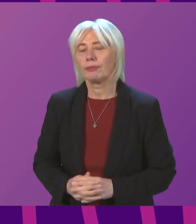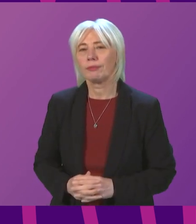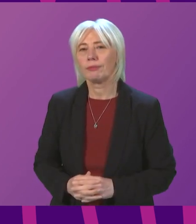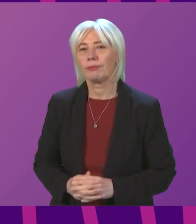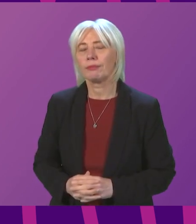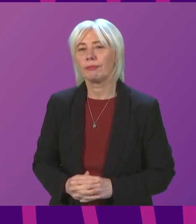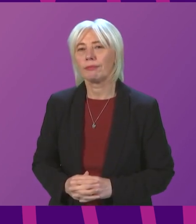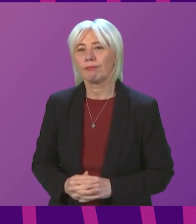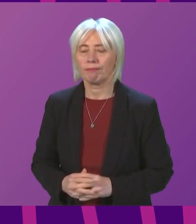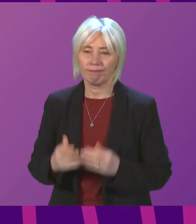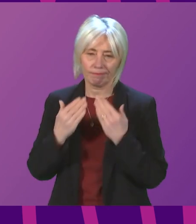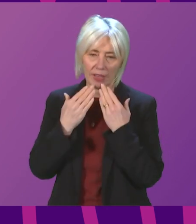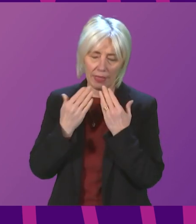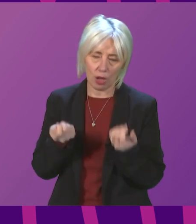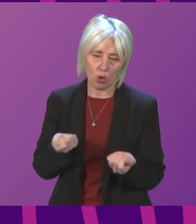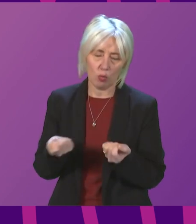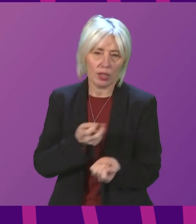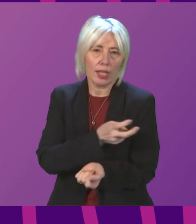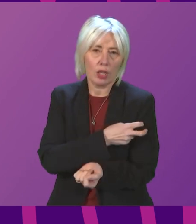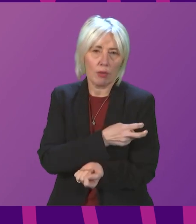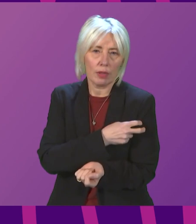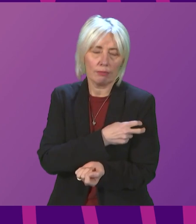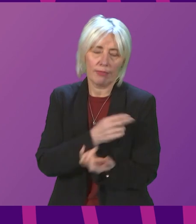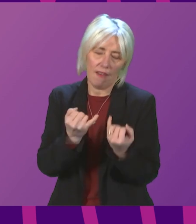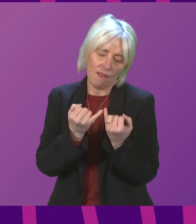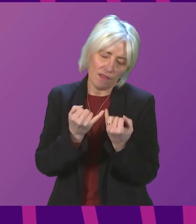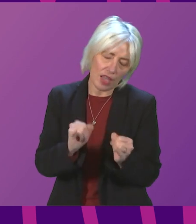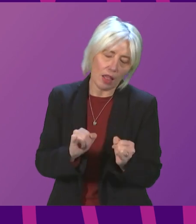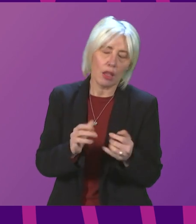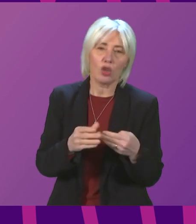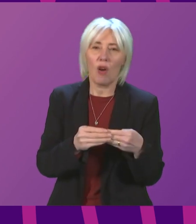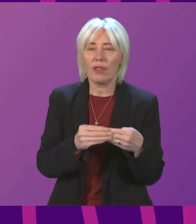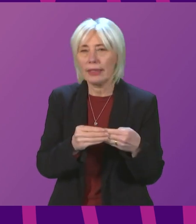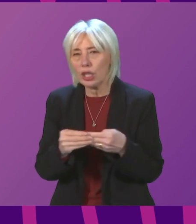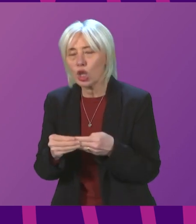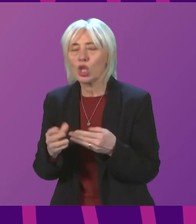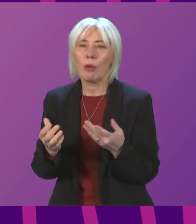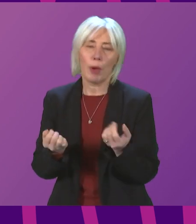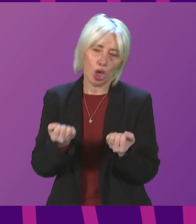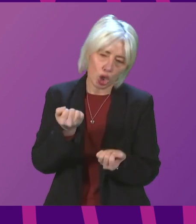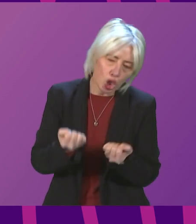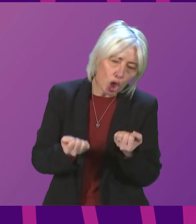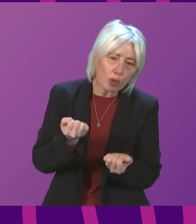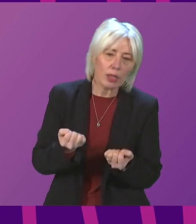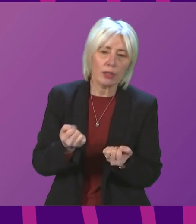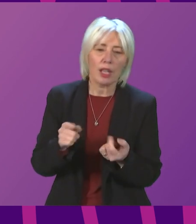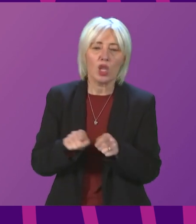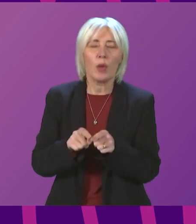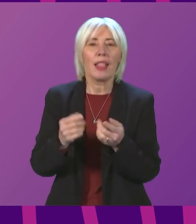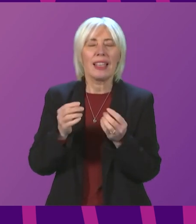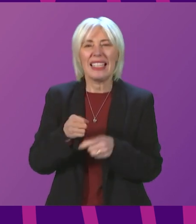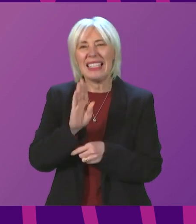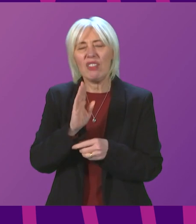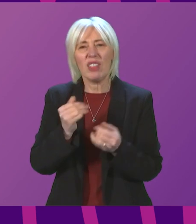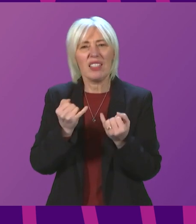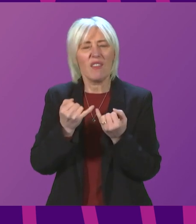Thank you, Presiding Officer. Failures of leadership and judgment and serious failure to observe the